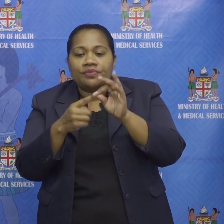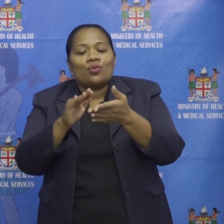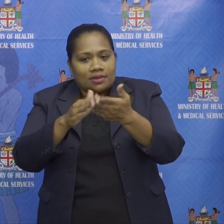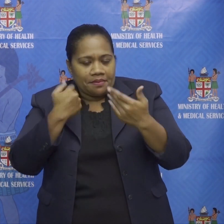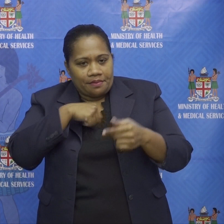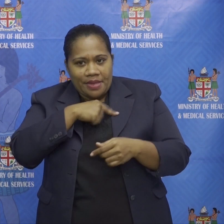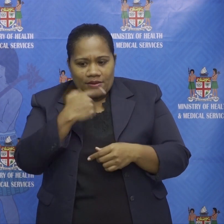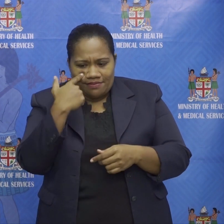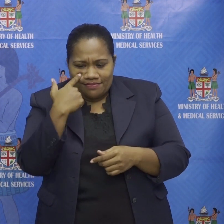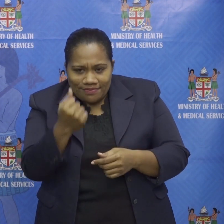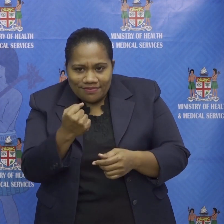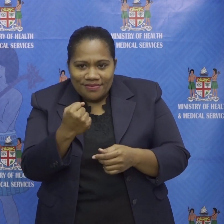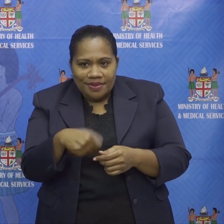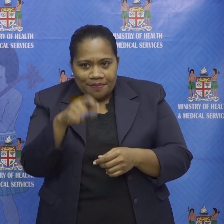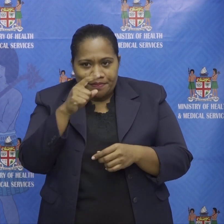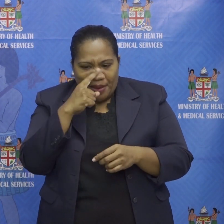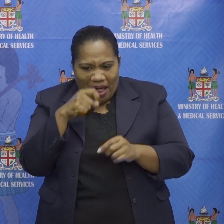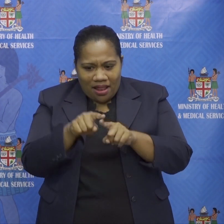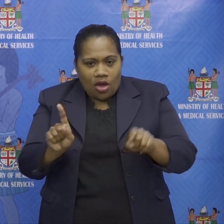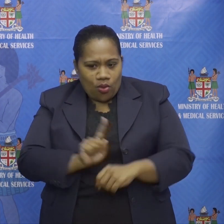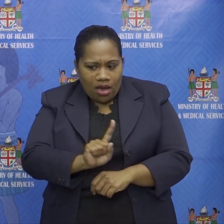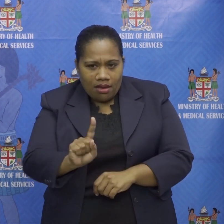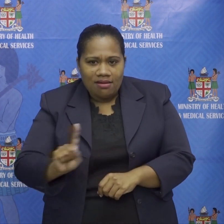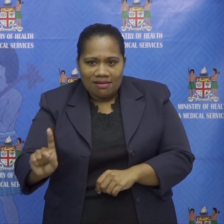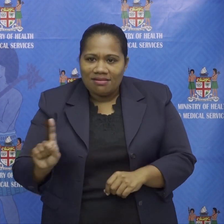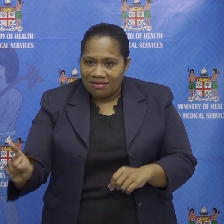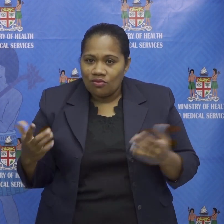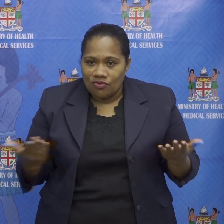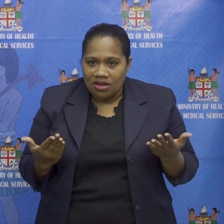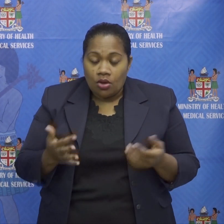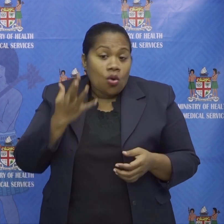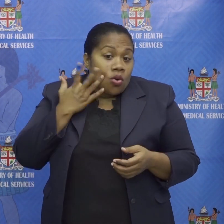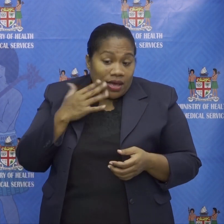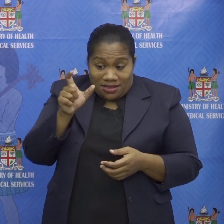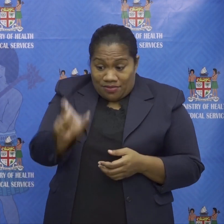contacts when the patient is not able to tell us about all their contacts